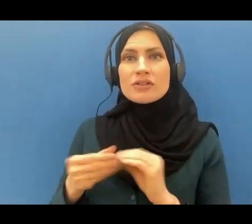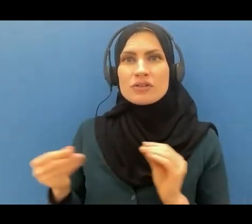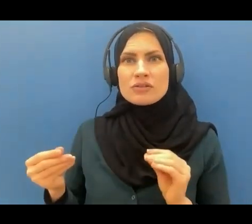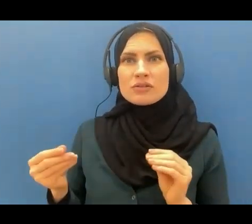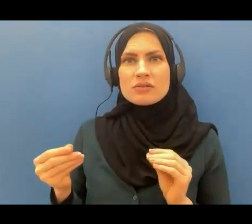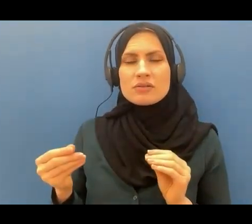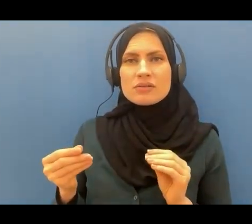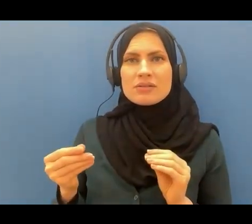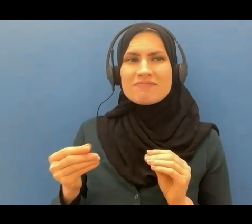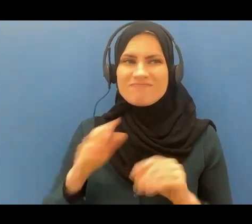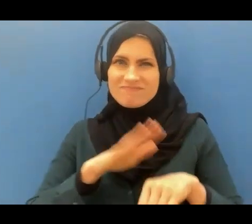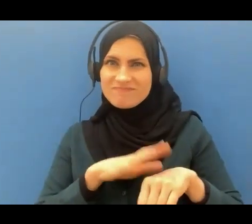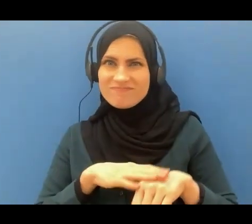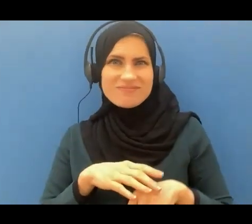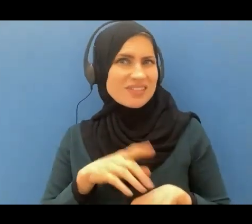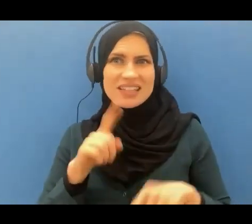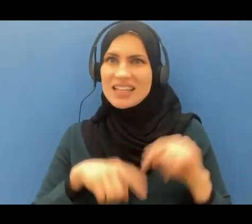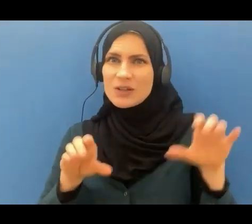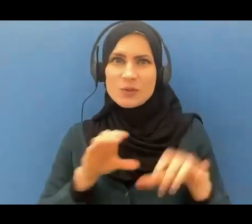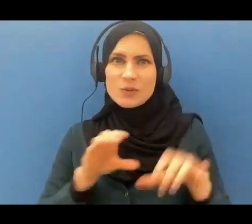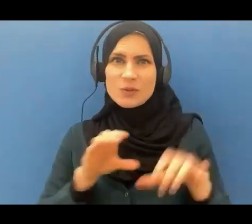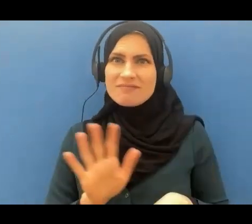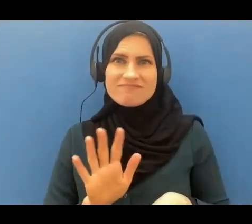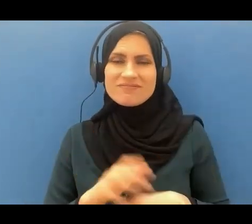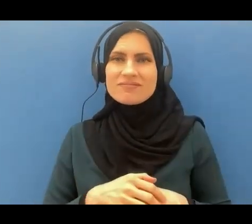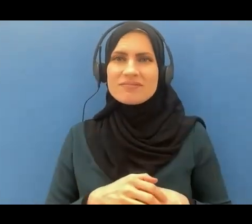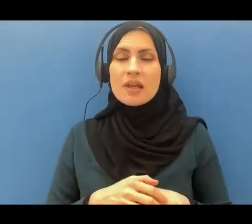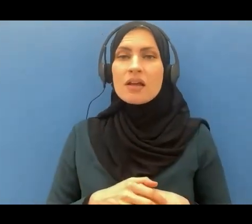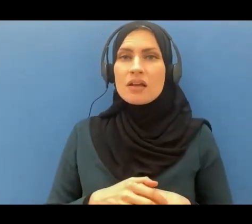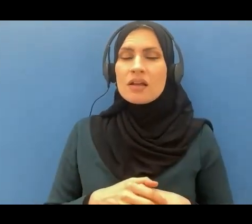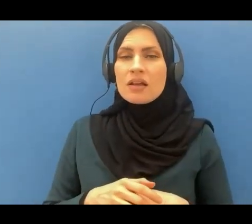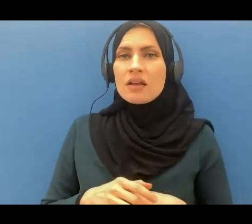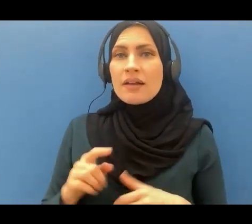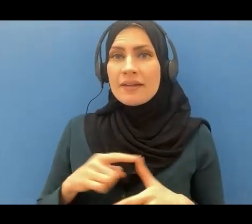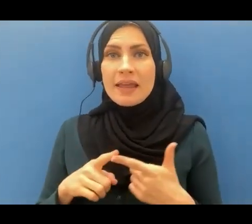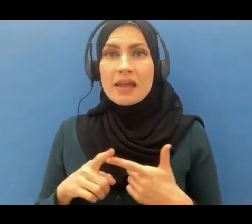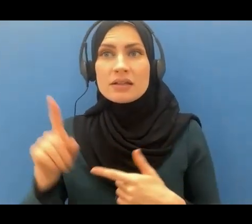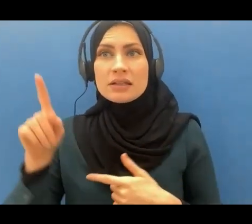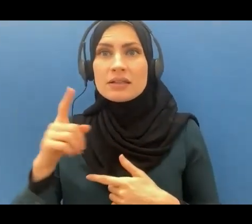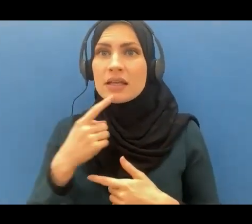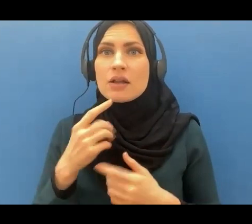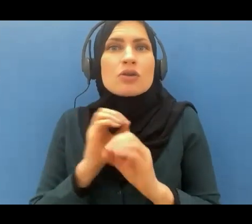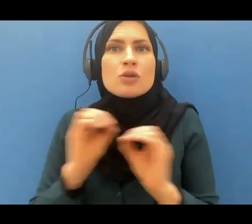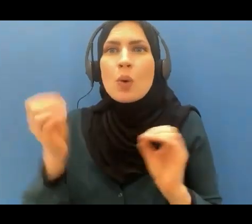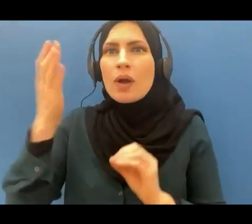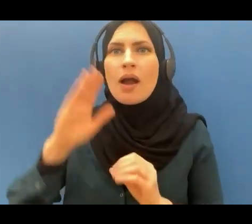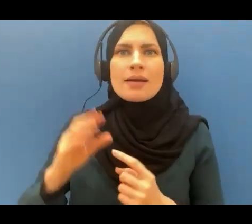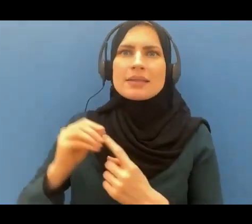dare do that and then he concludes by saying there is no God but he and